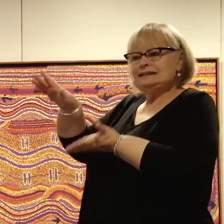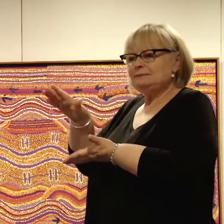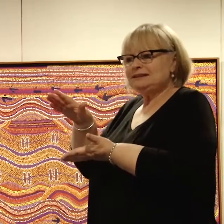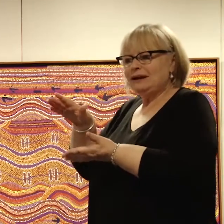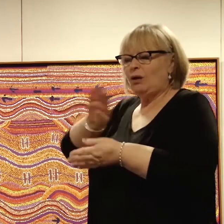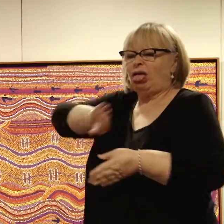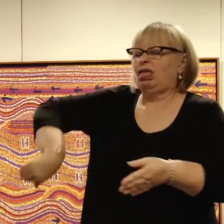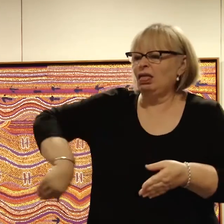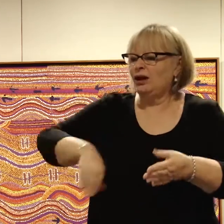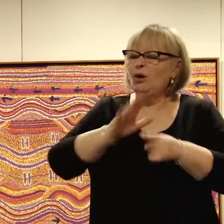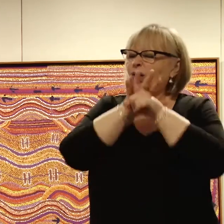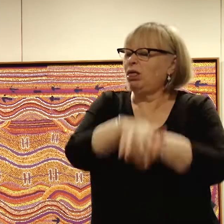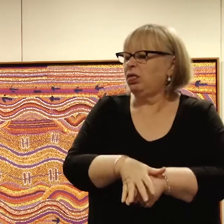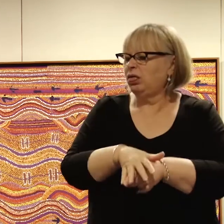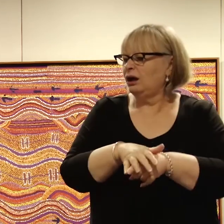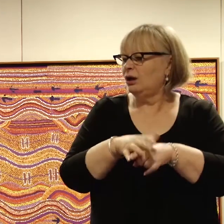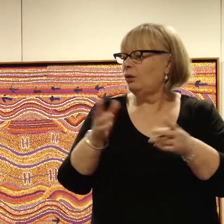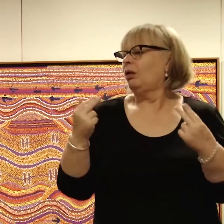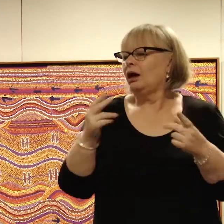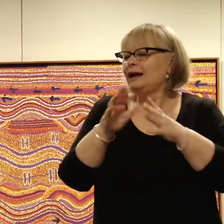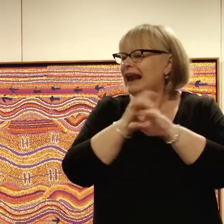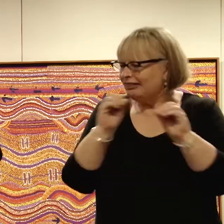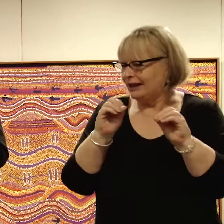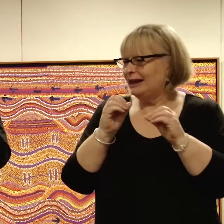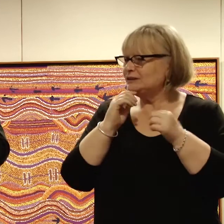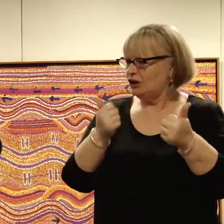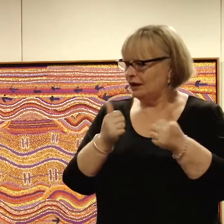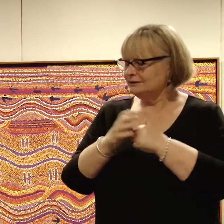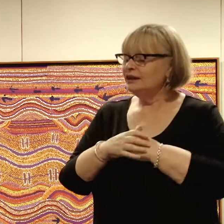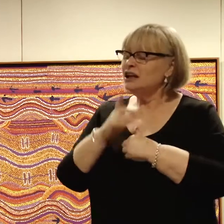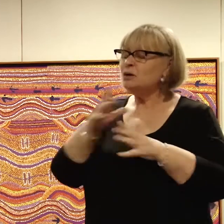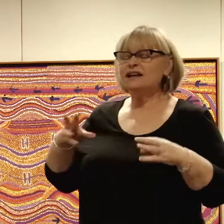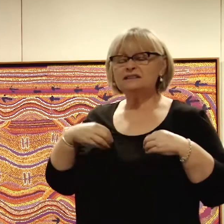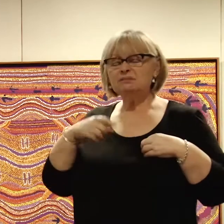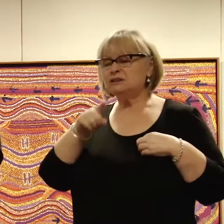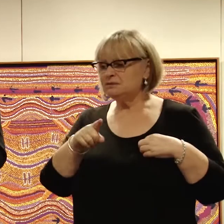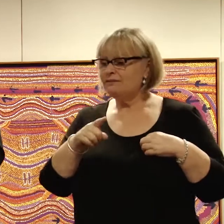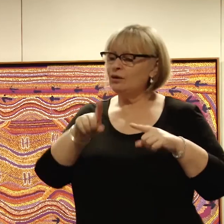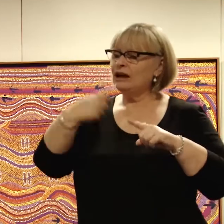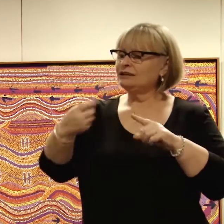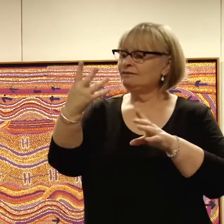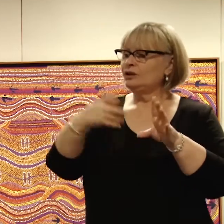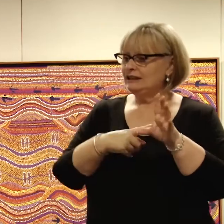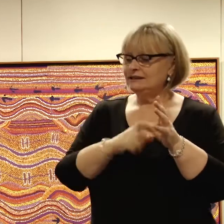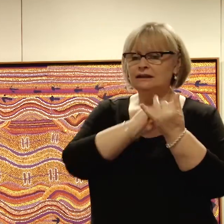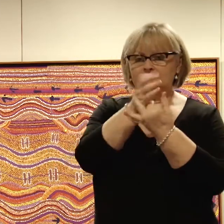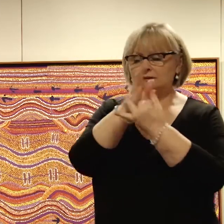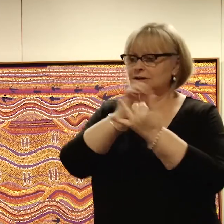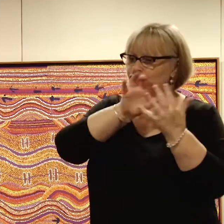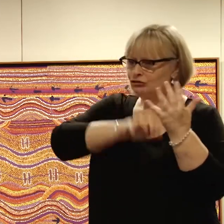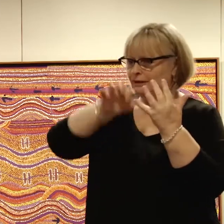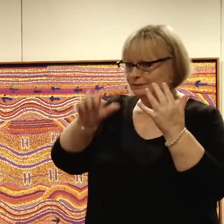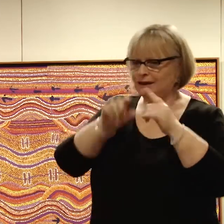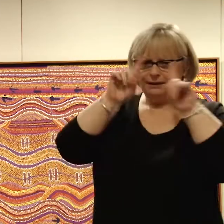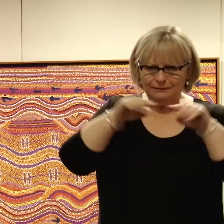hand like others or was condescending or patronising. So I took his advice and over the next four years, I sent out scripts and